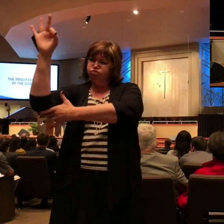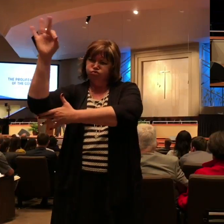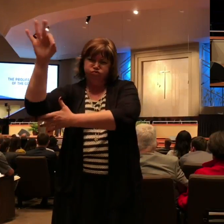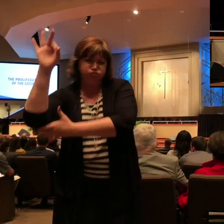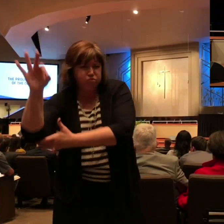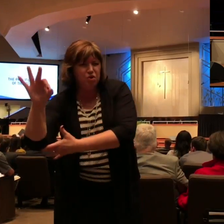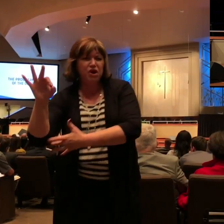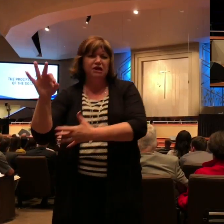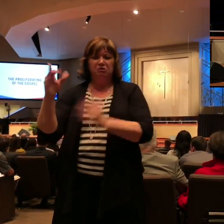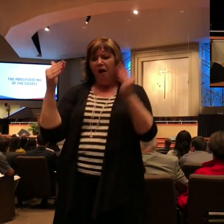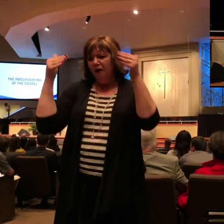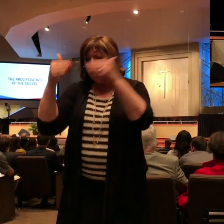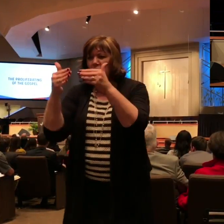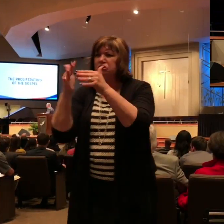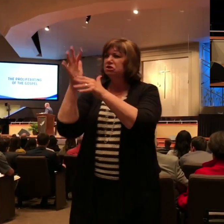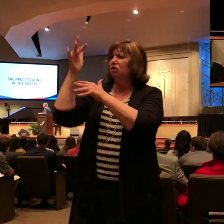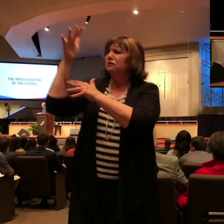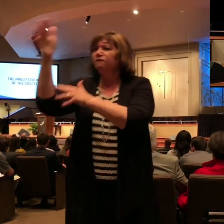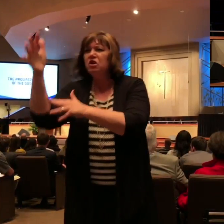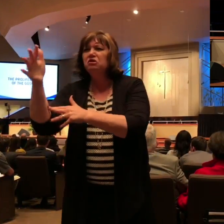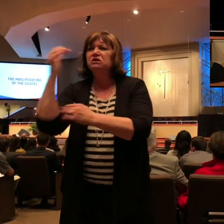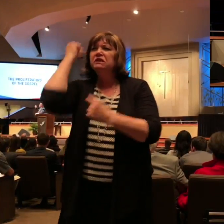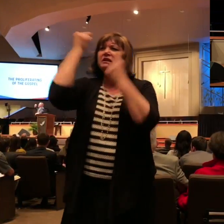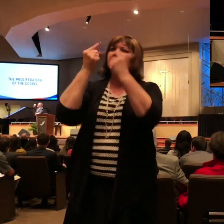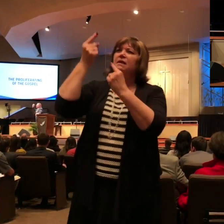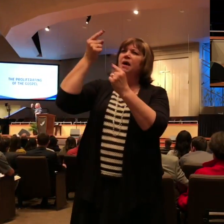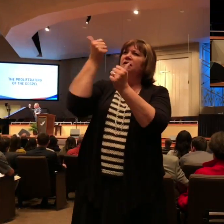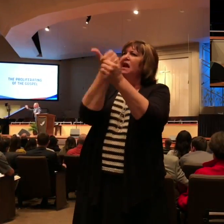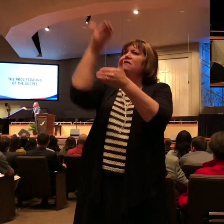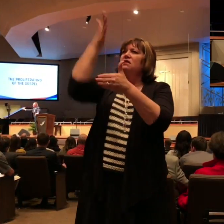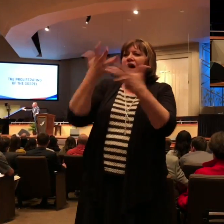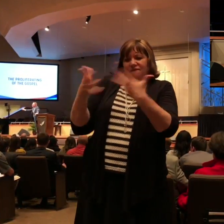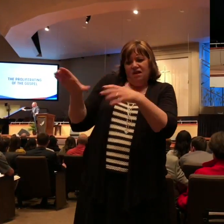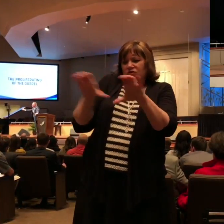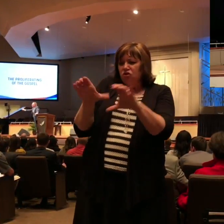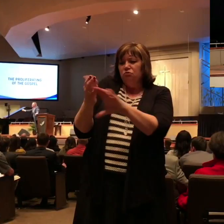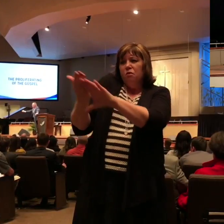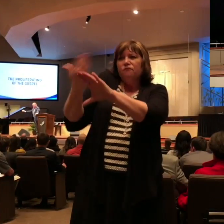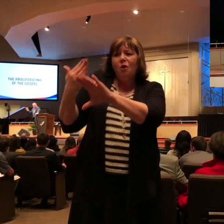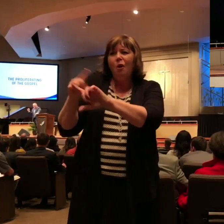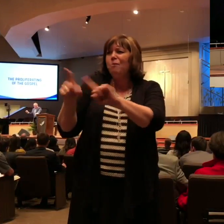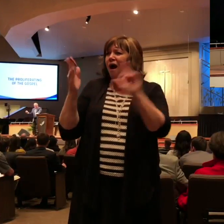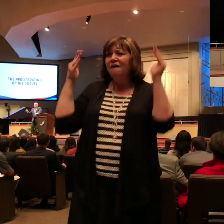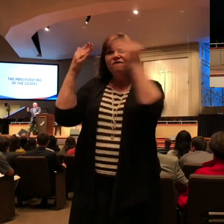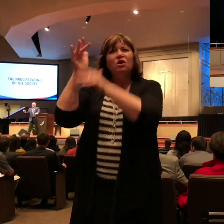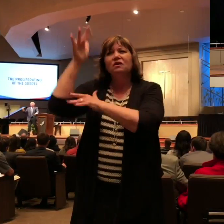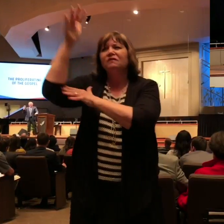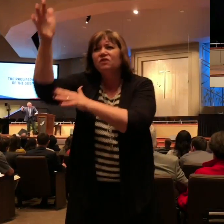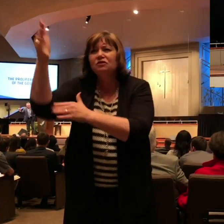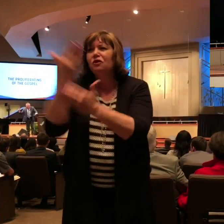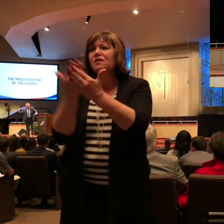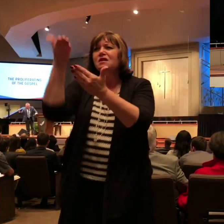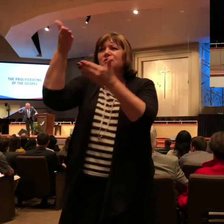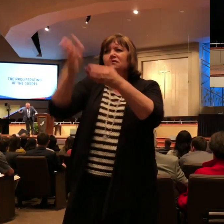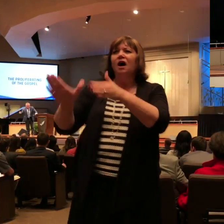going forward and thinking about what God is doing and thinking about what's just around the corner for our church. I'm telling you, church, it's good.